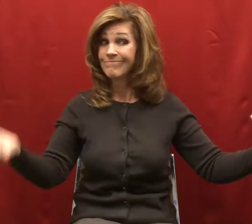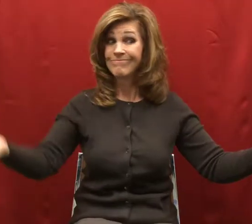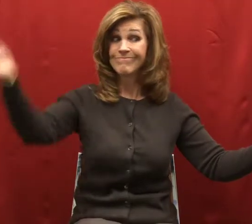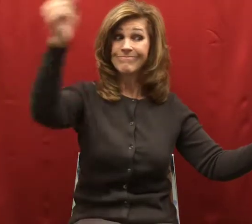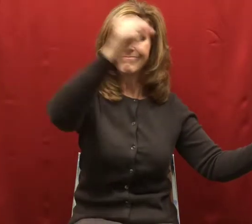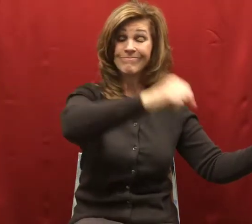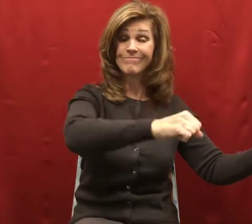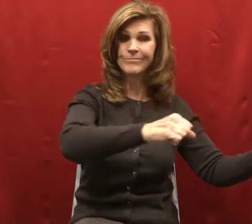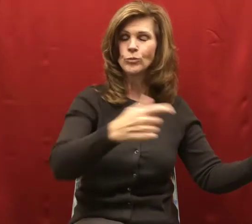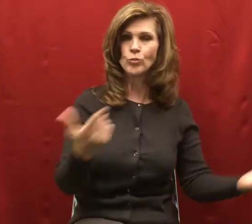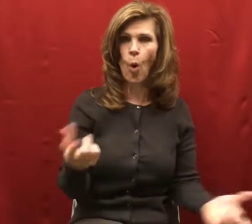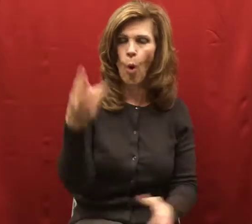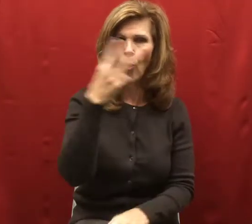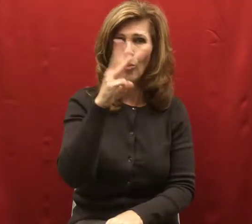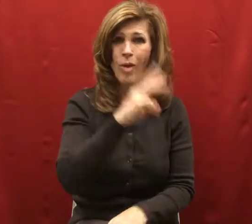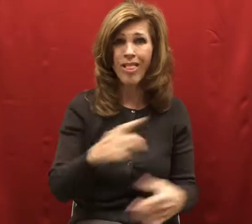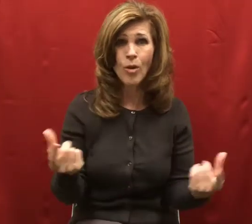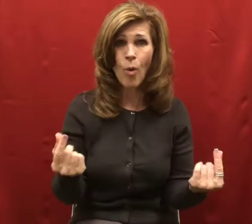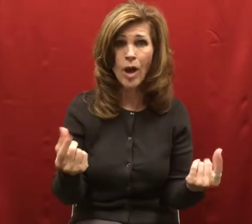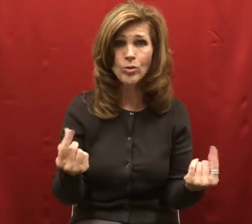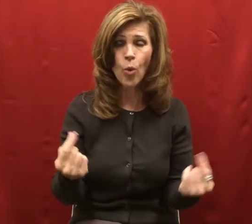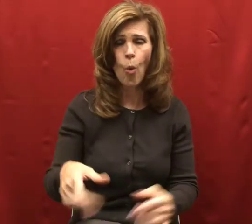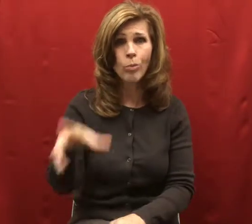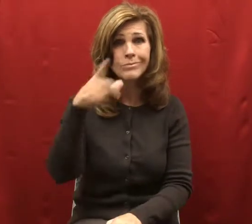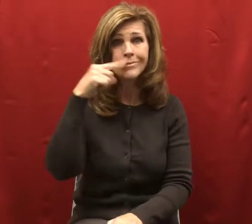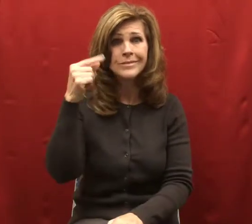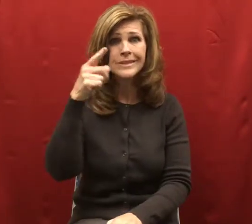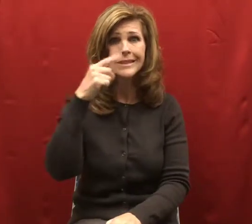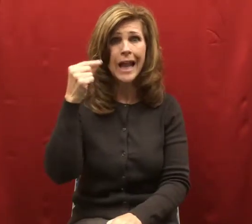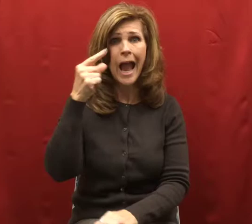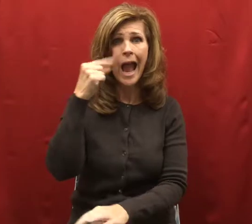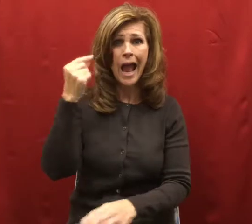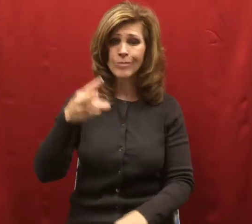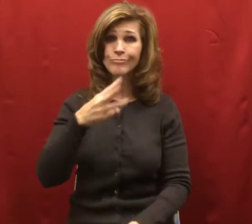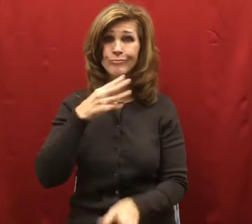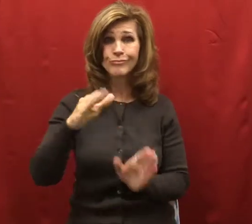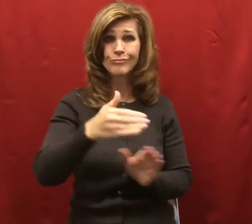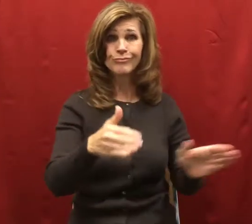Willy dumped the cat in the river and tried to carry it home.